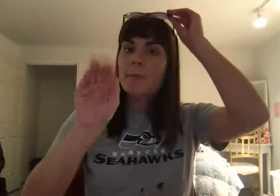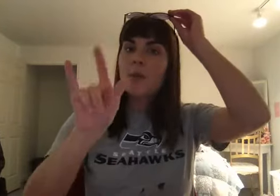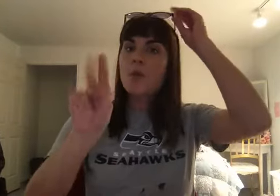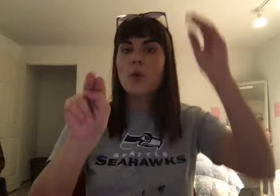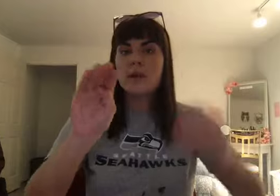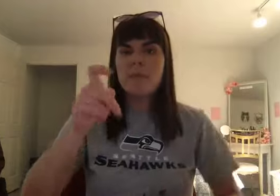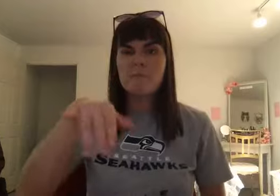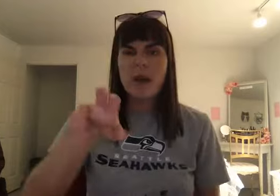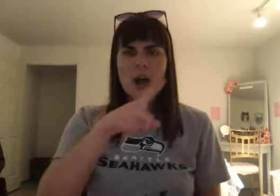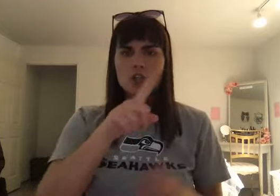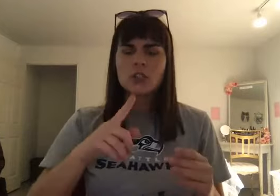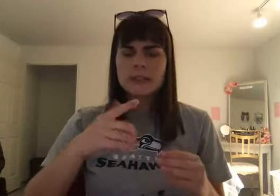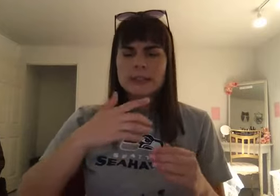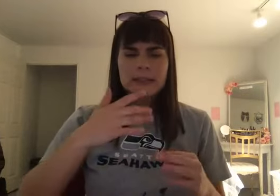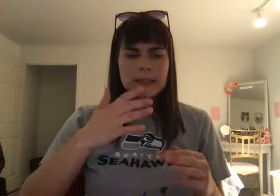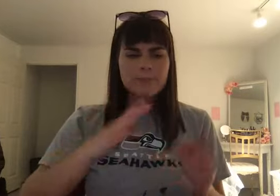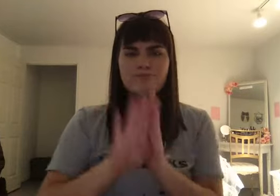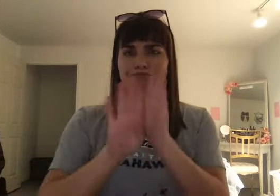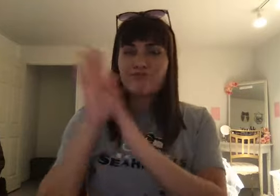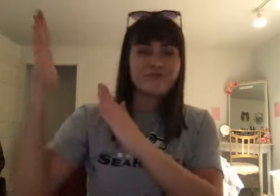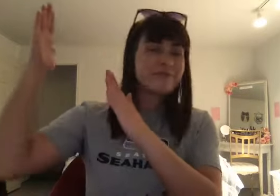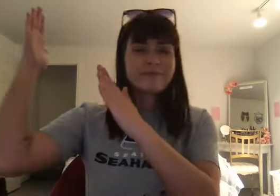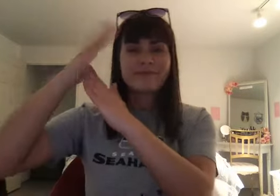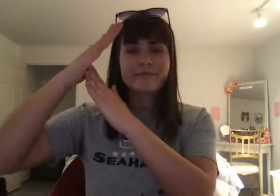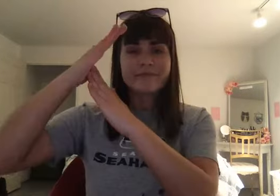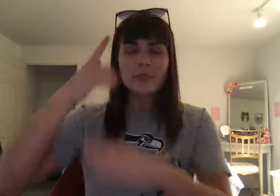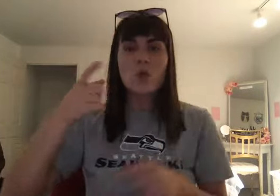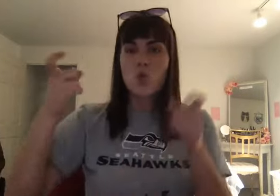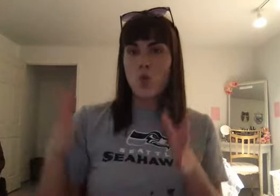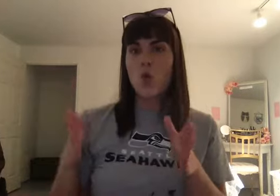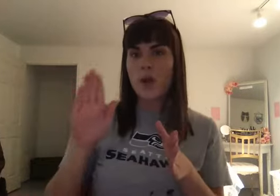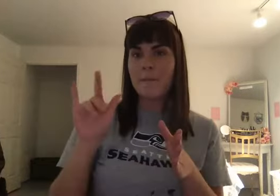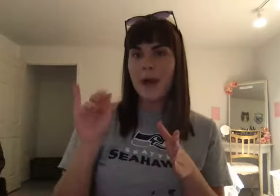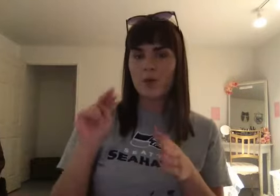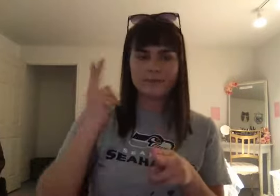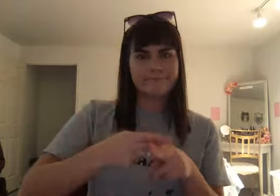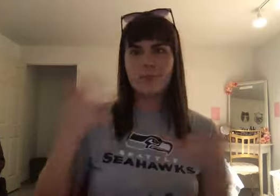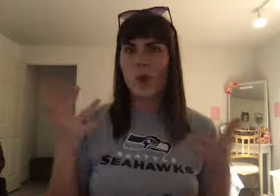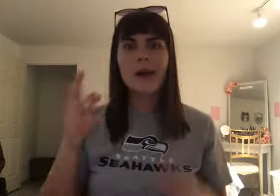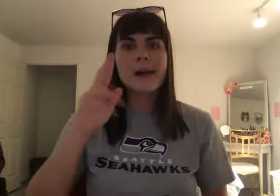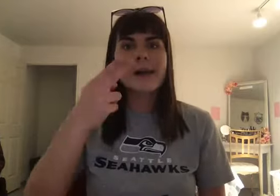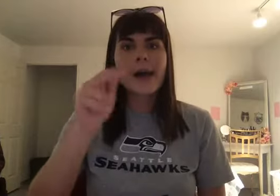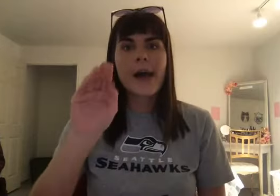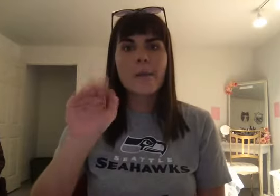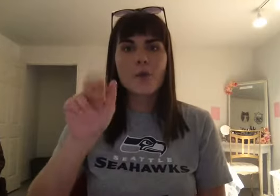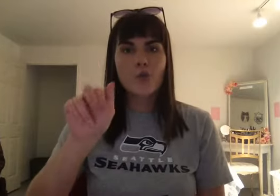Was at its peak. The ruler. For the Babylonians. Was named. Hammurabi. He's going to rule. From 1792. To